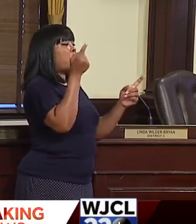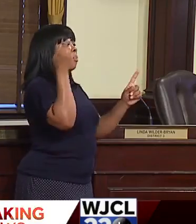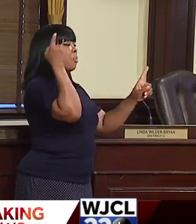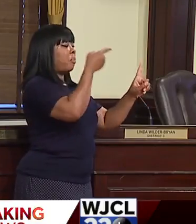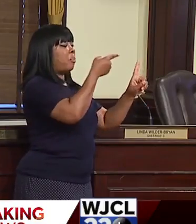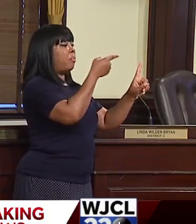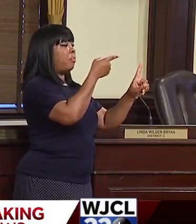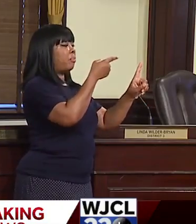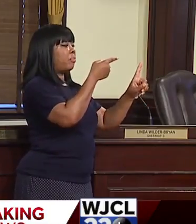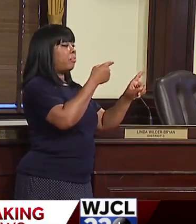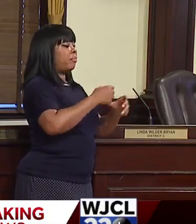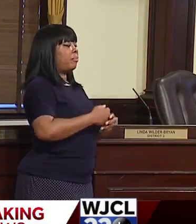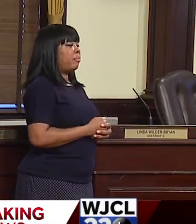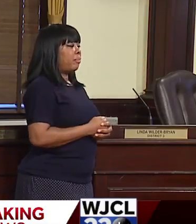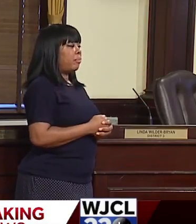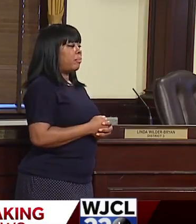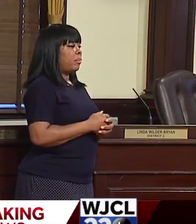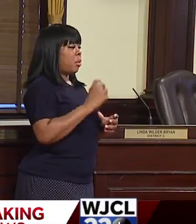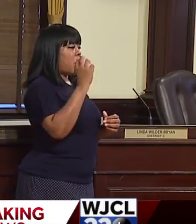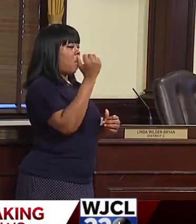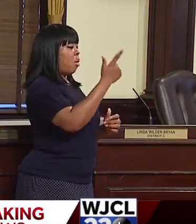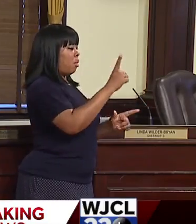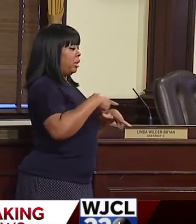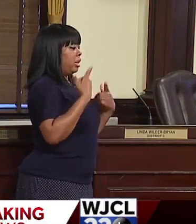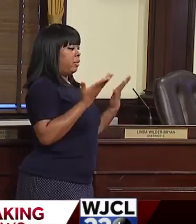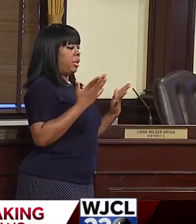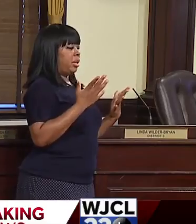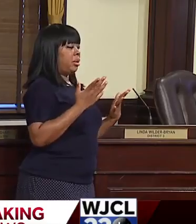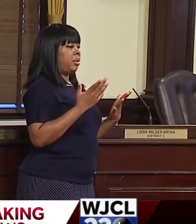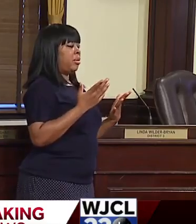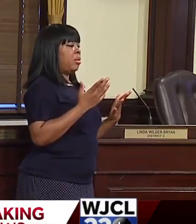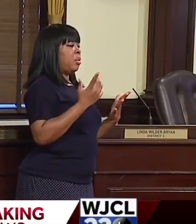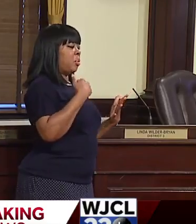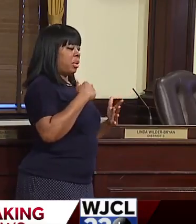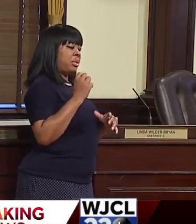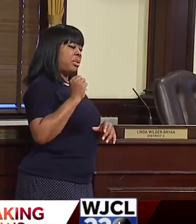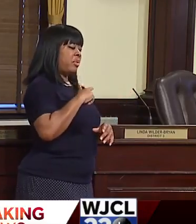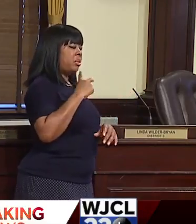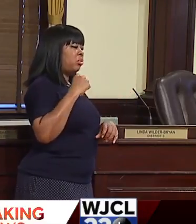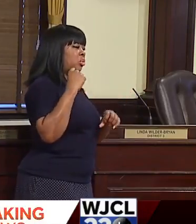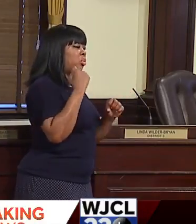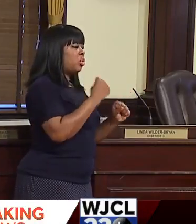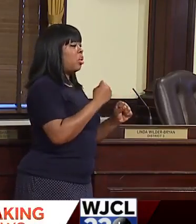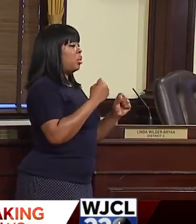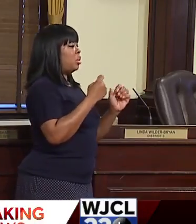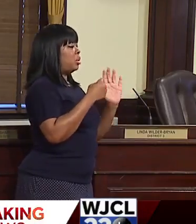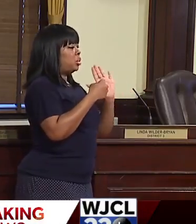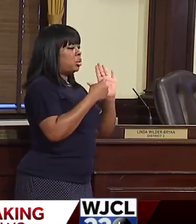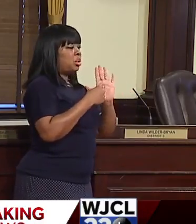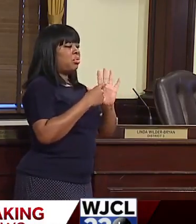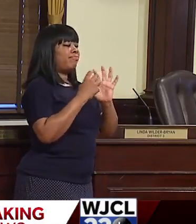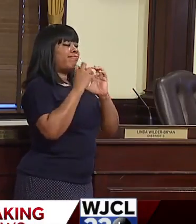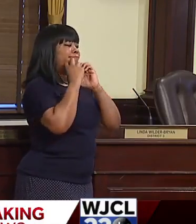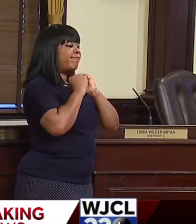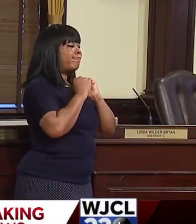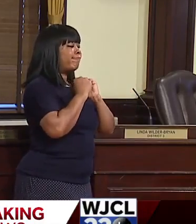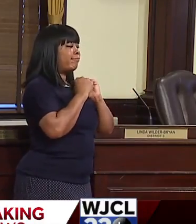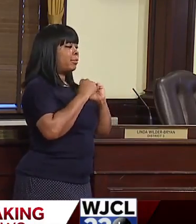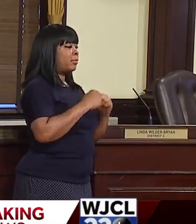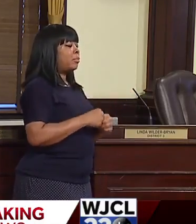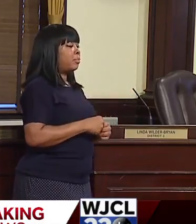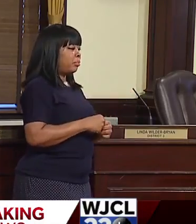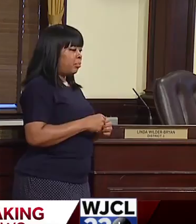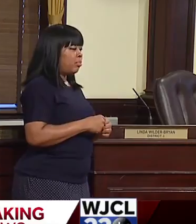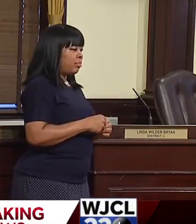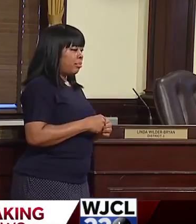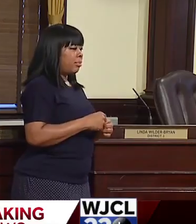And with our citizens doing the right thing by us being Savannah strong and showing Savannah love, we have a